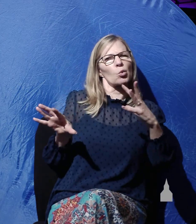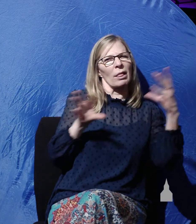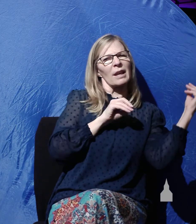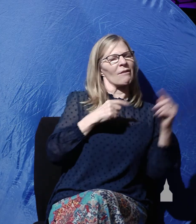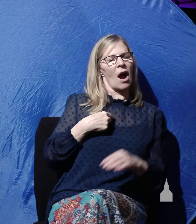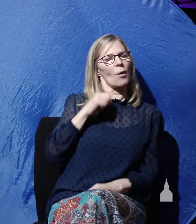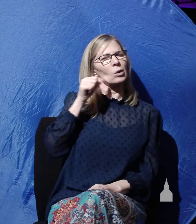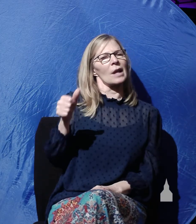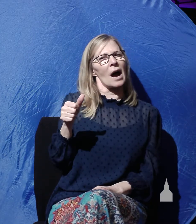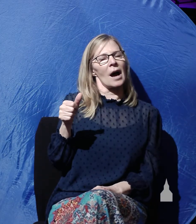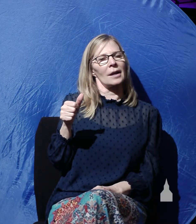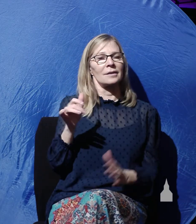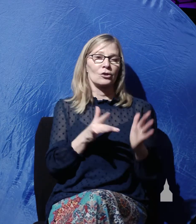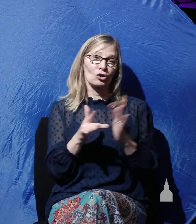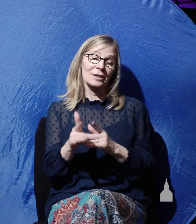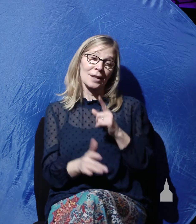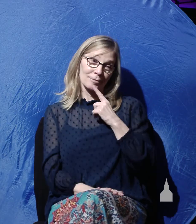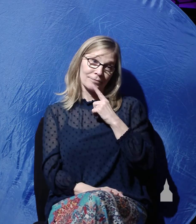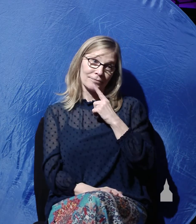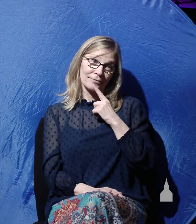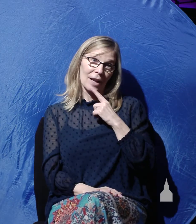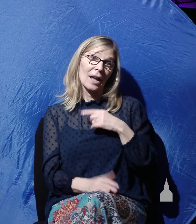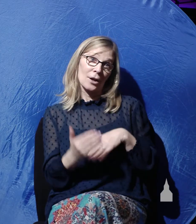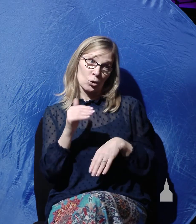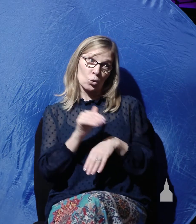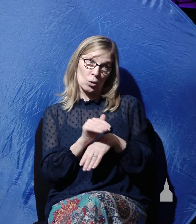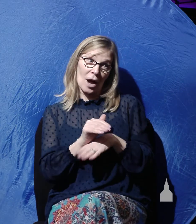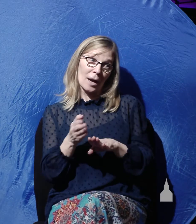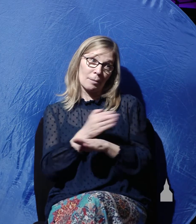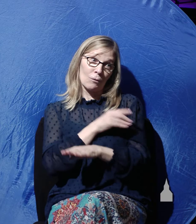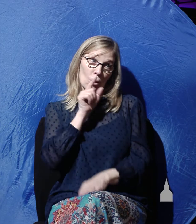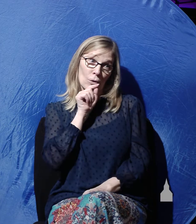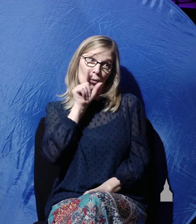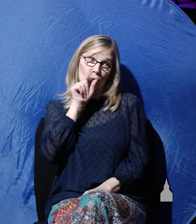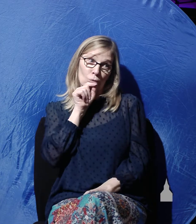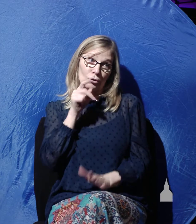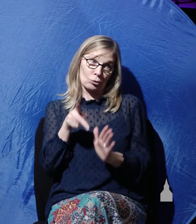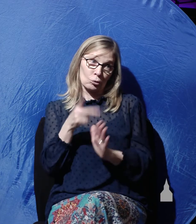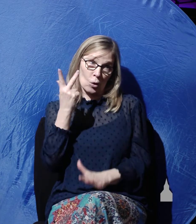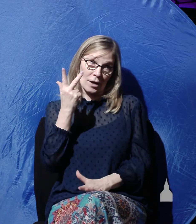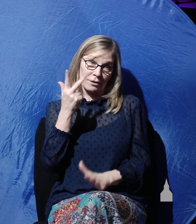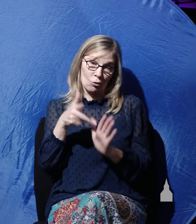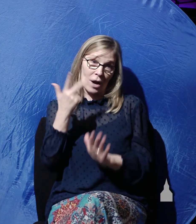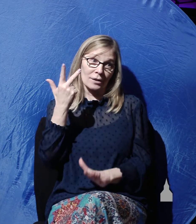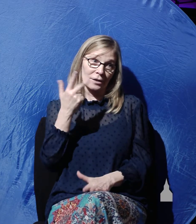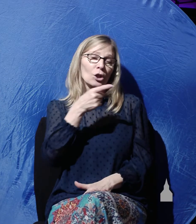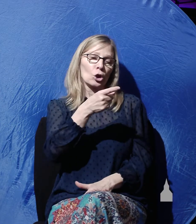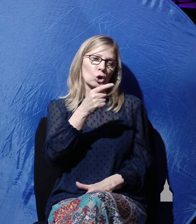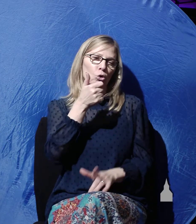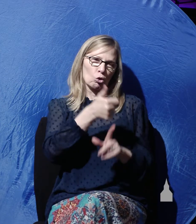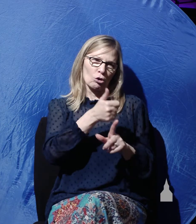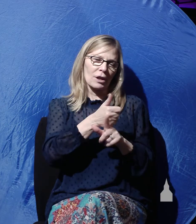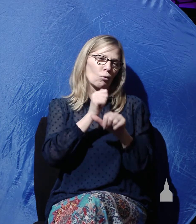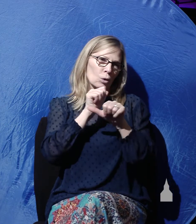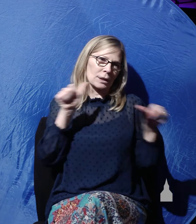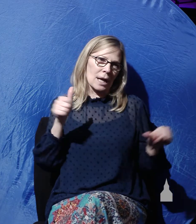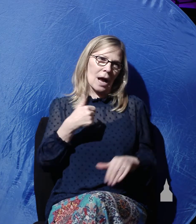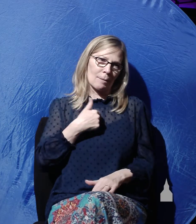said to him, truly, I say to you that this very night before the rooster crows twice, you yourself will deny me three times. But Peter kept